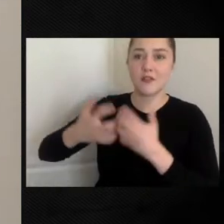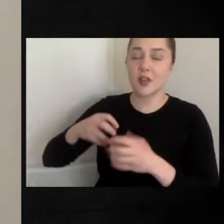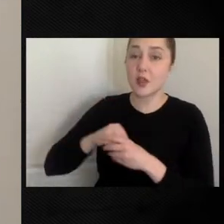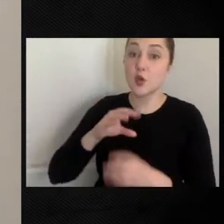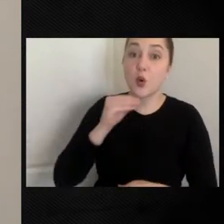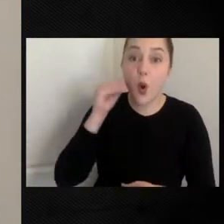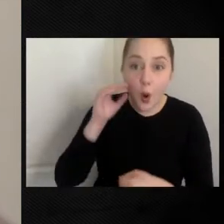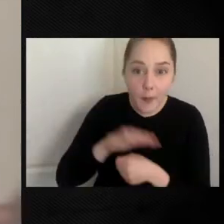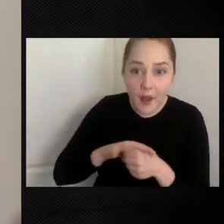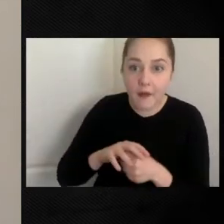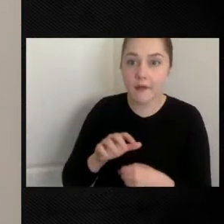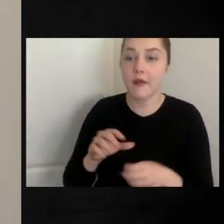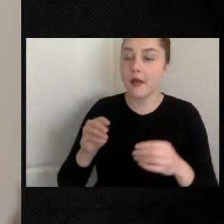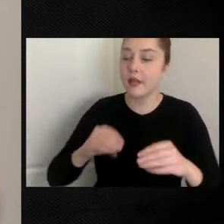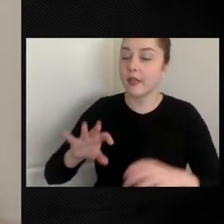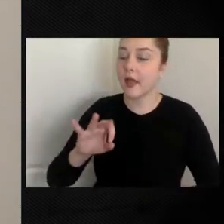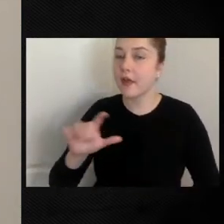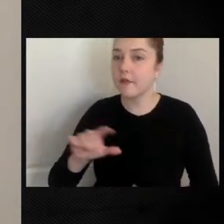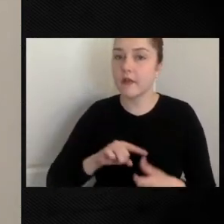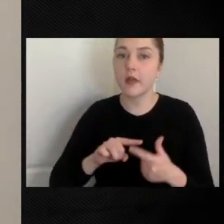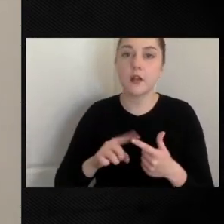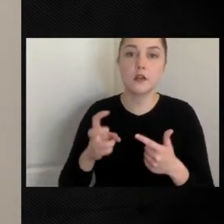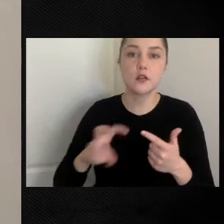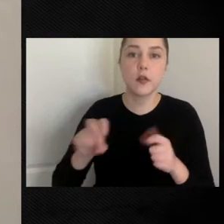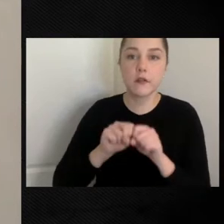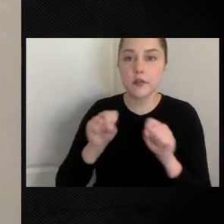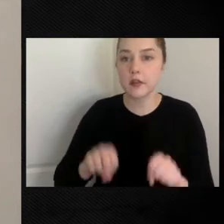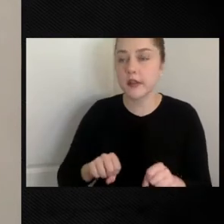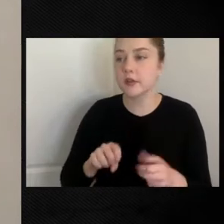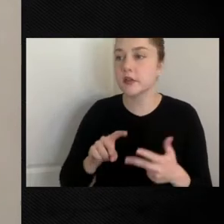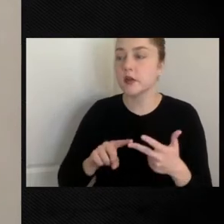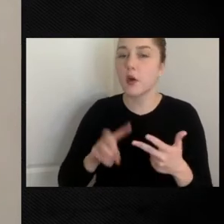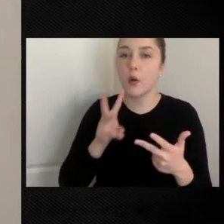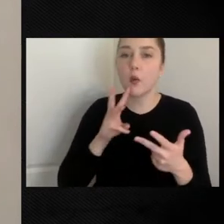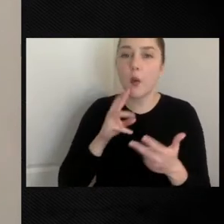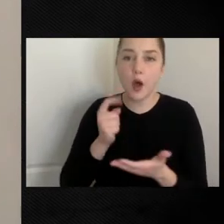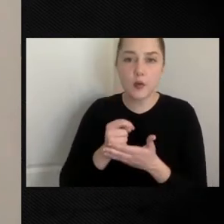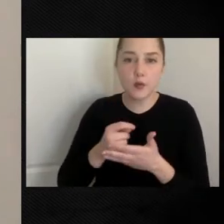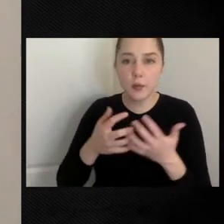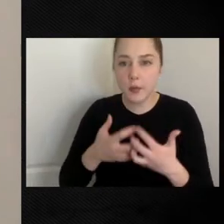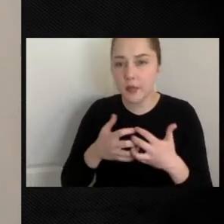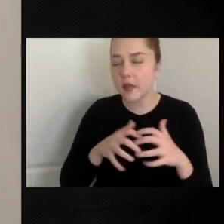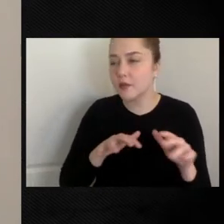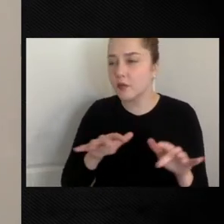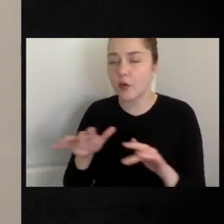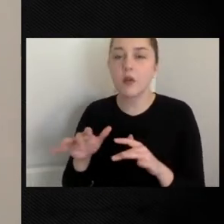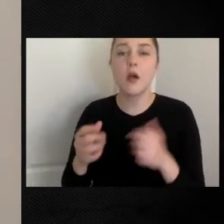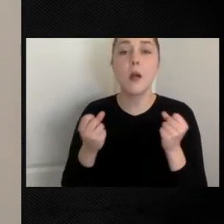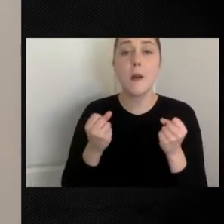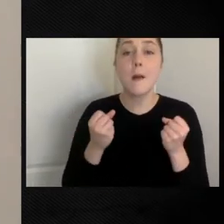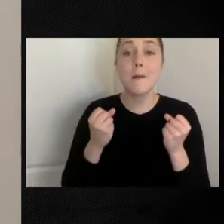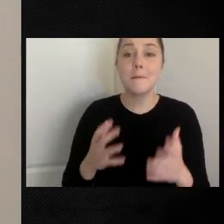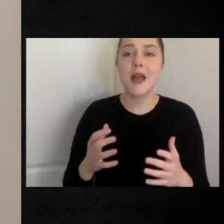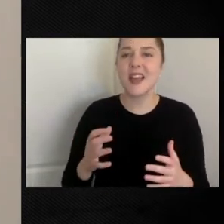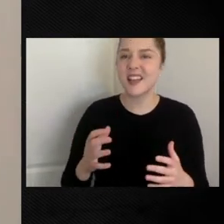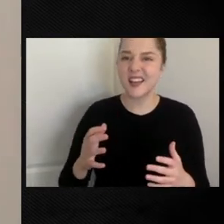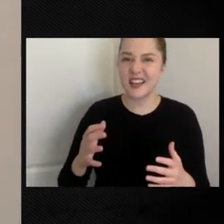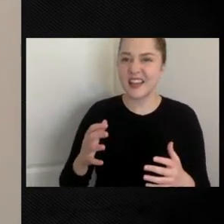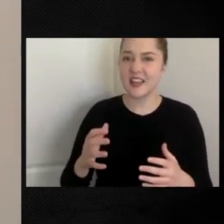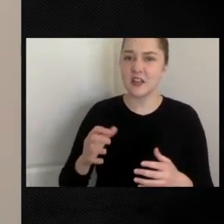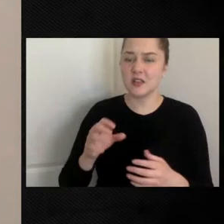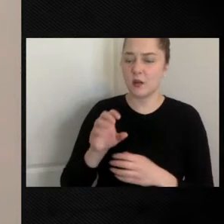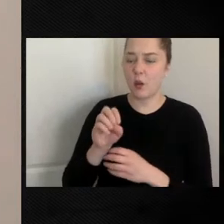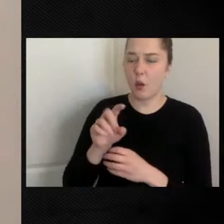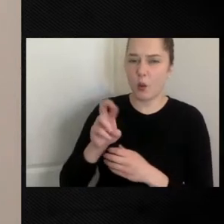the landfills, the transfer stations, water treatment plants, and so forth. A lot of noxious facilities